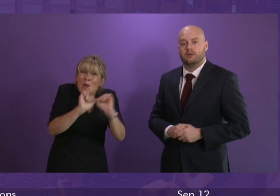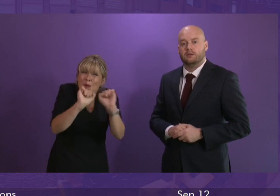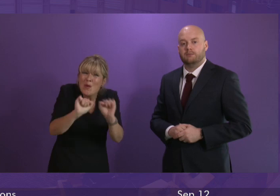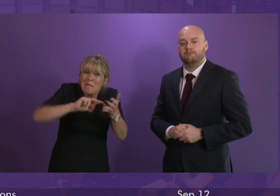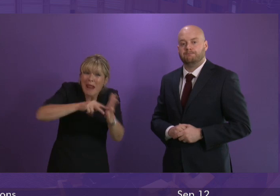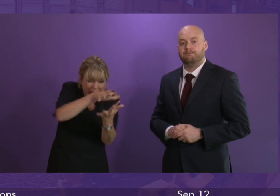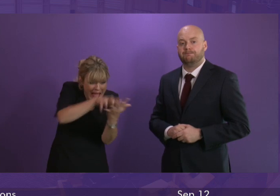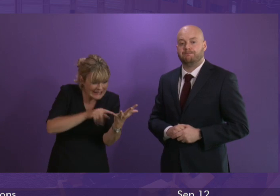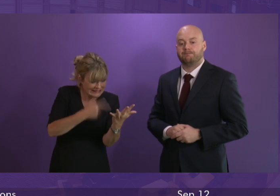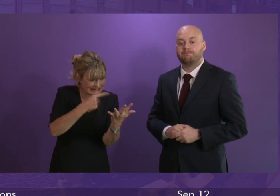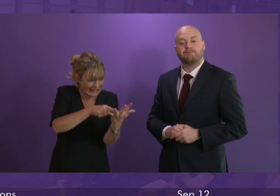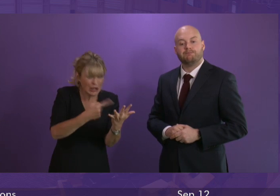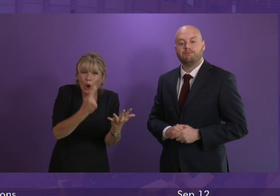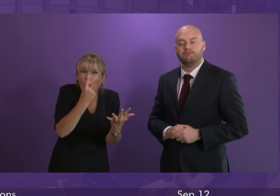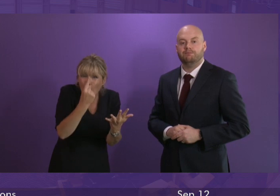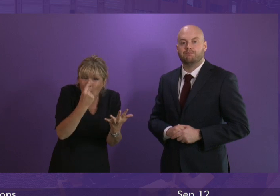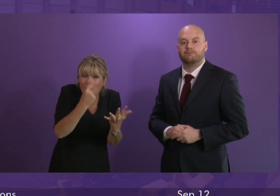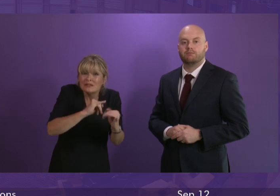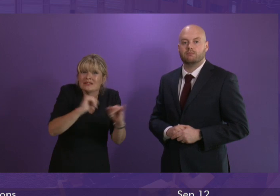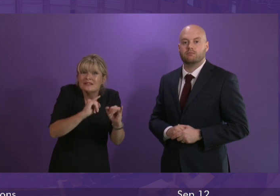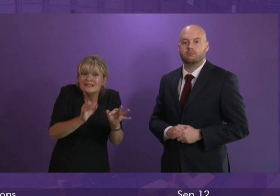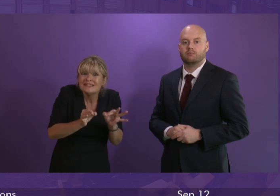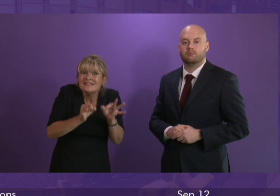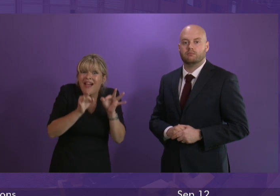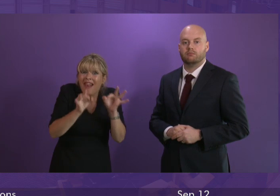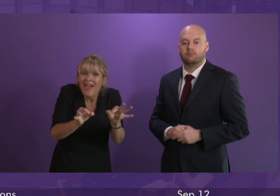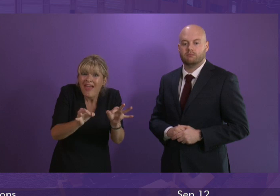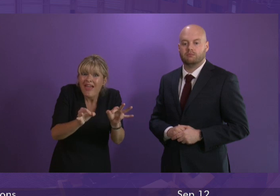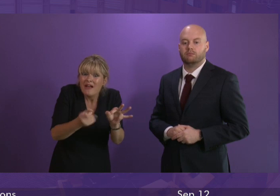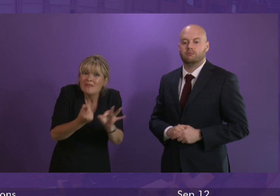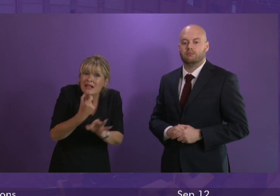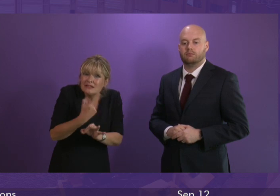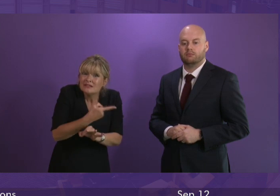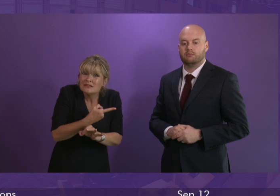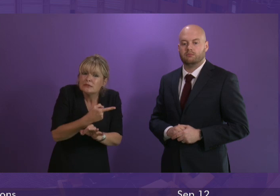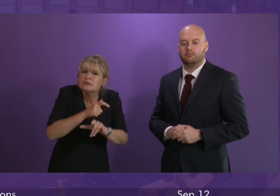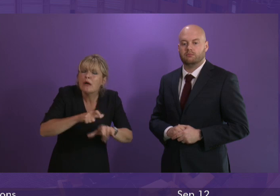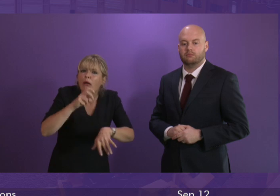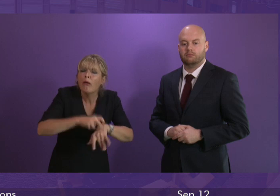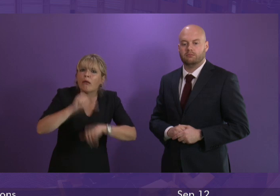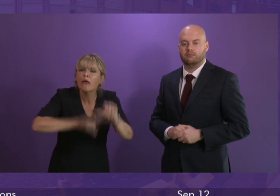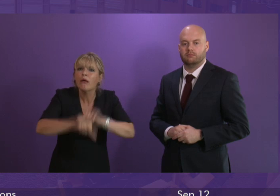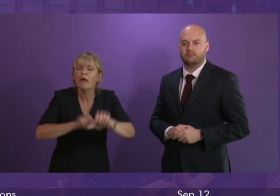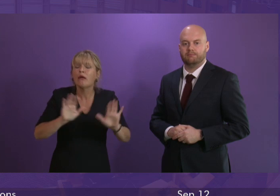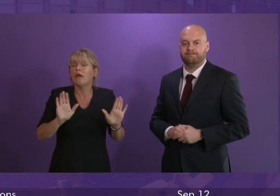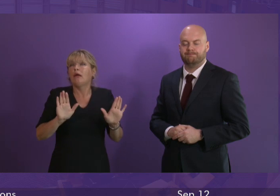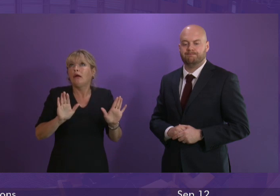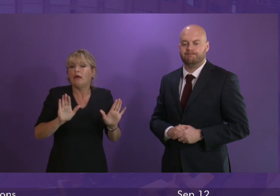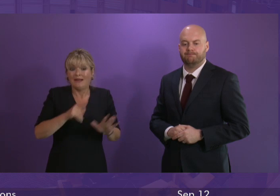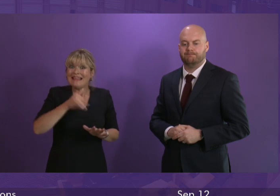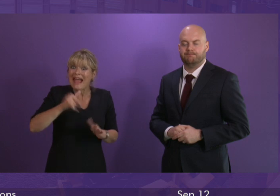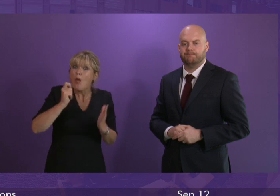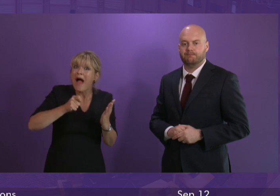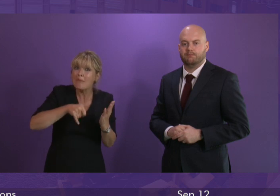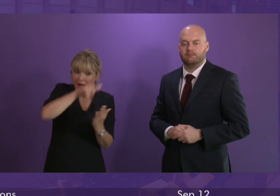assumptions says could result in delays to the supply of medicine and the Yellowhammer document that was published last night